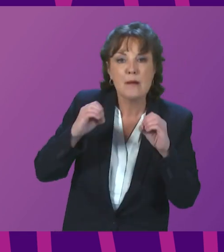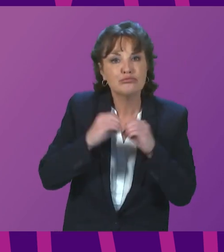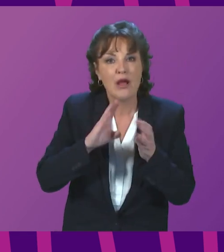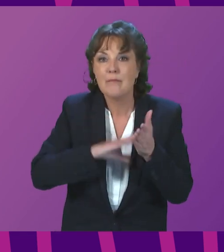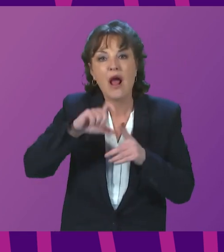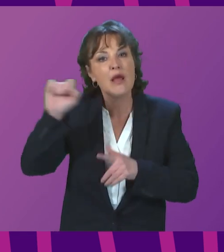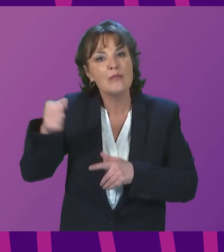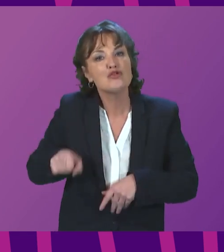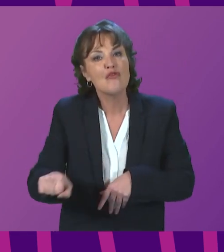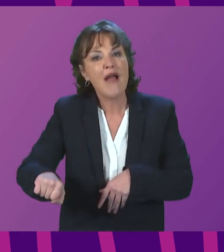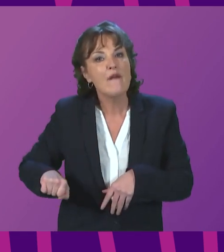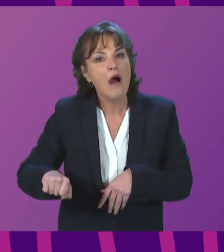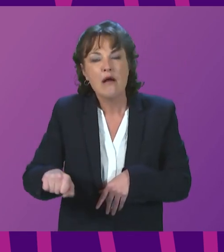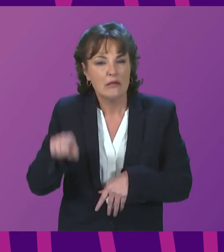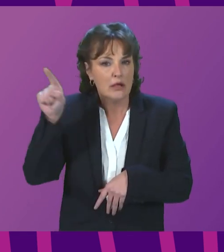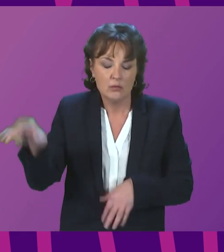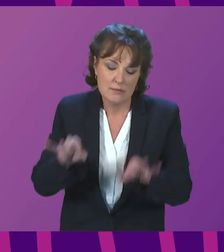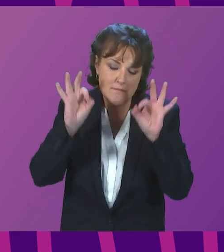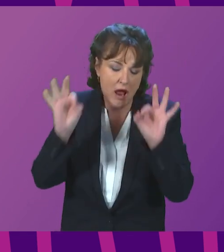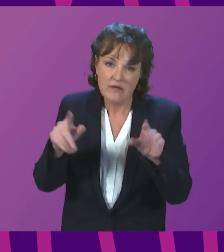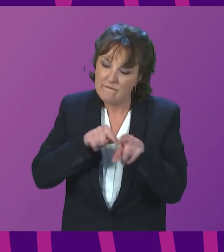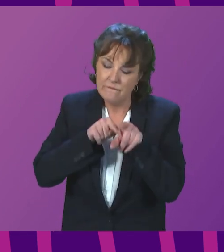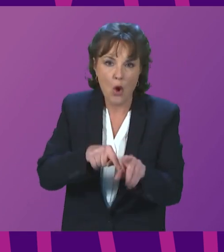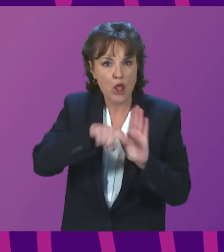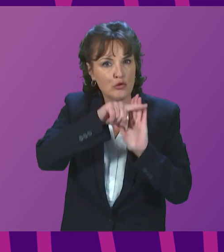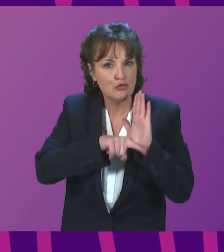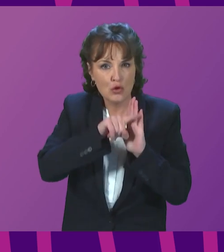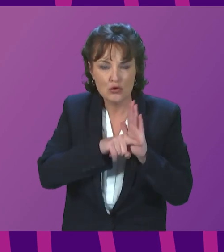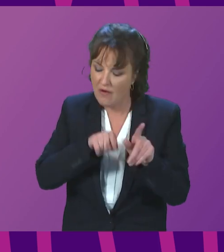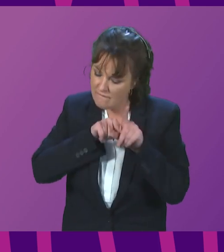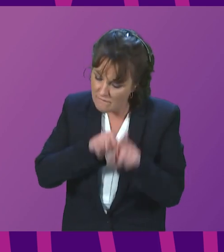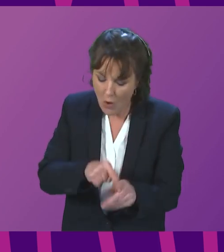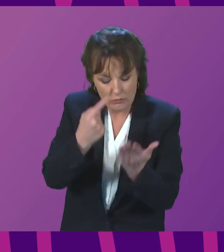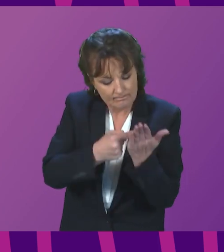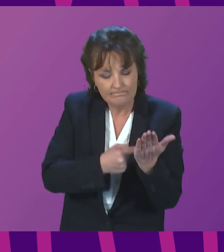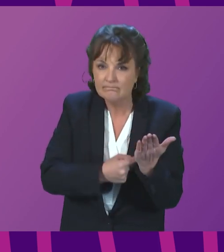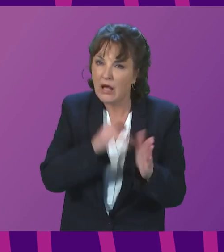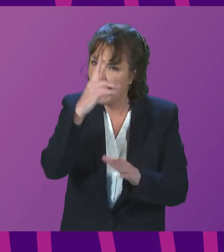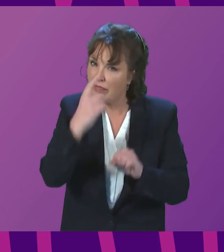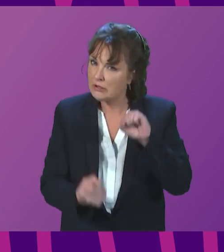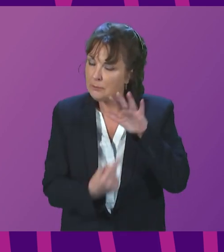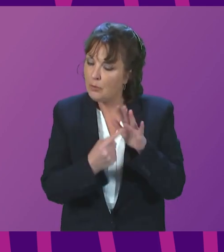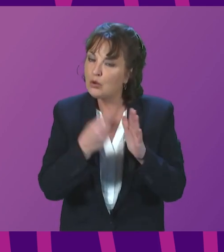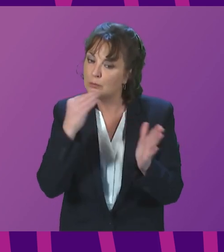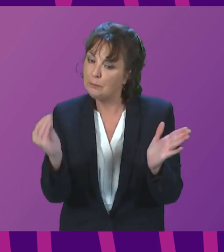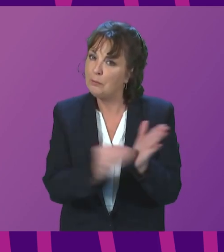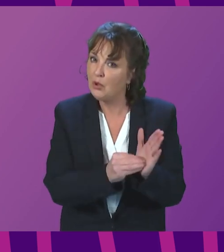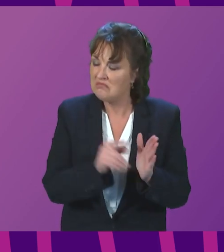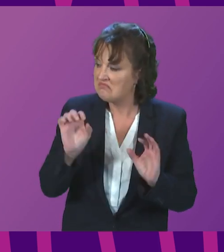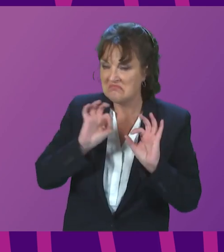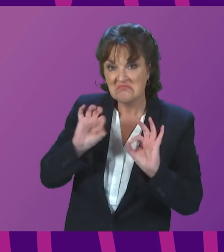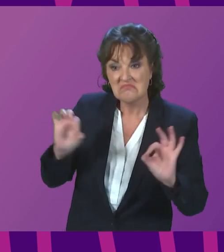accident. He was driving within the rules and within the instruction given to him and I think it is important to record that today.